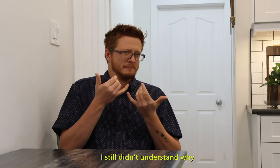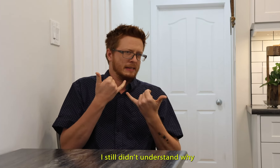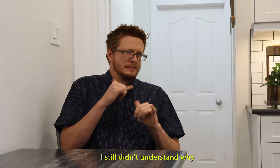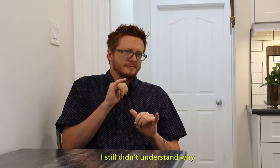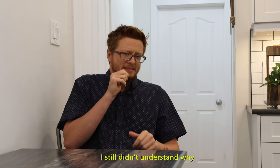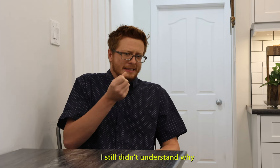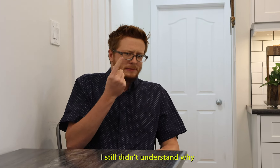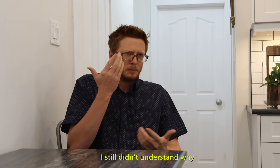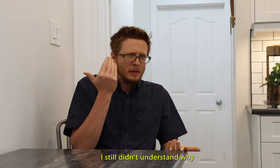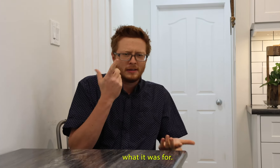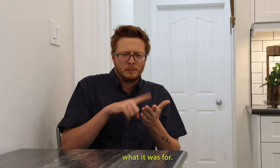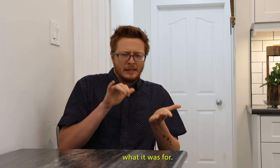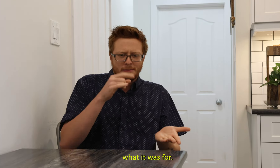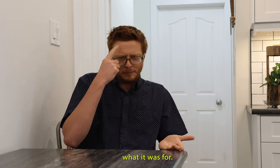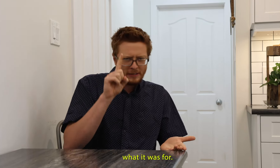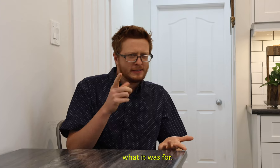didn't understand why, what it was for.